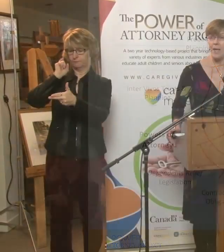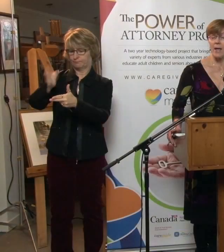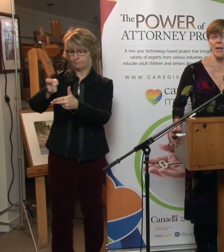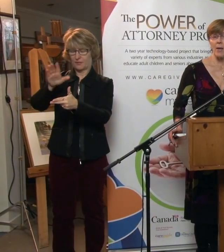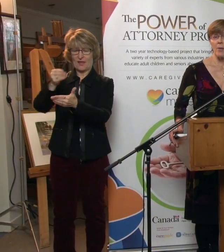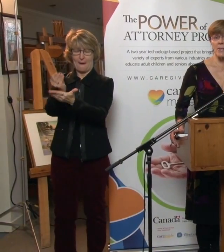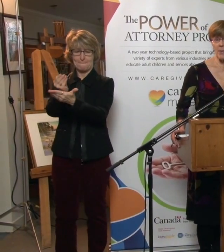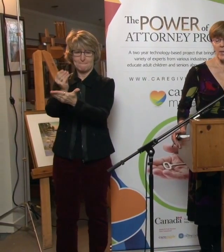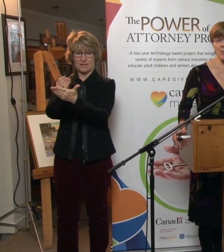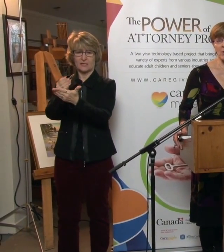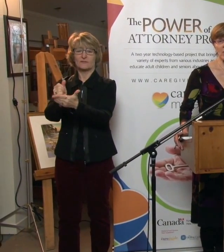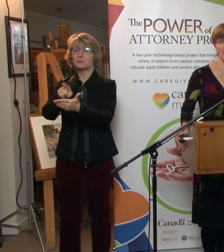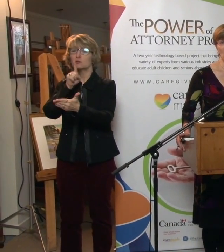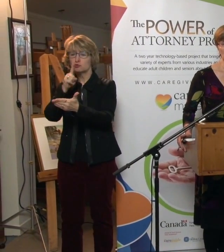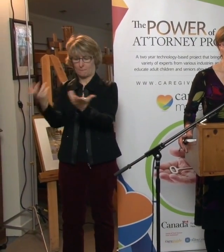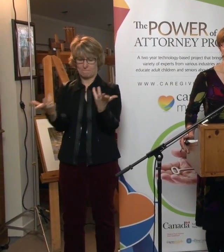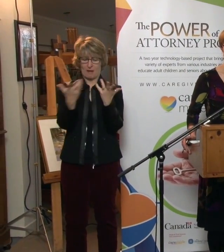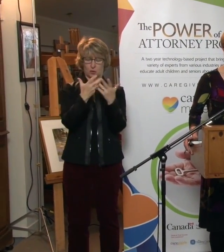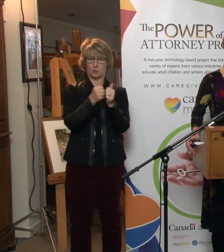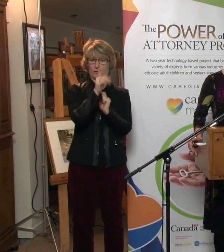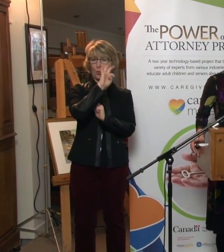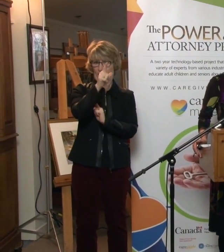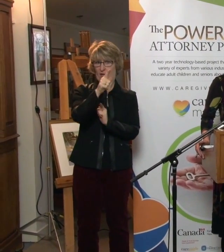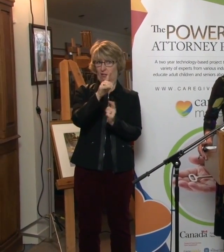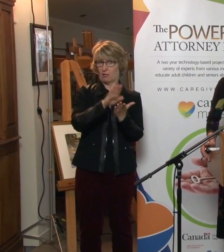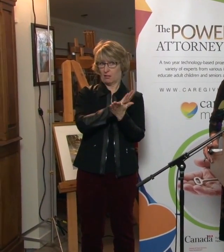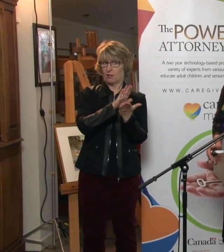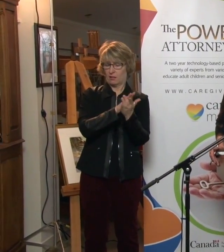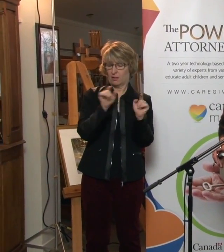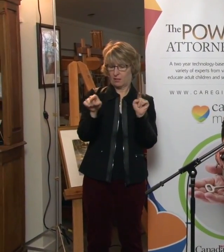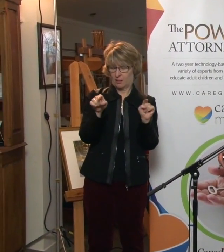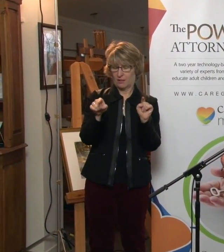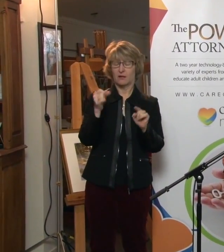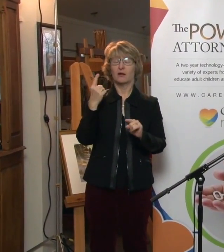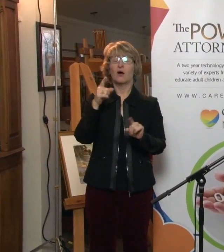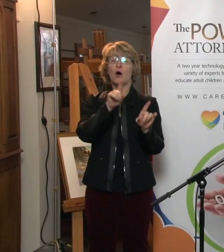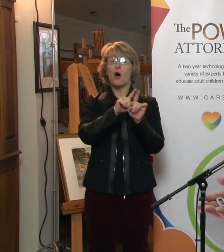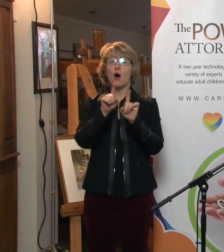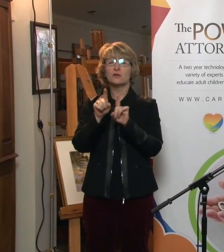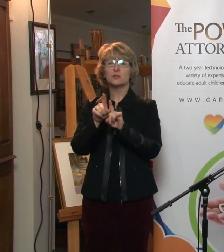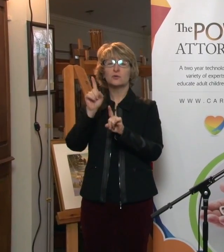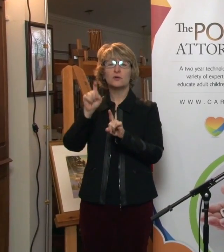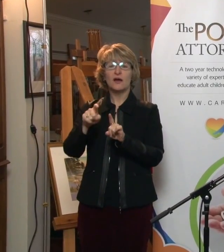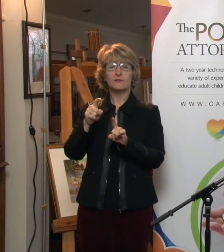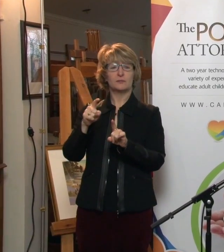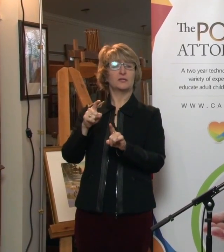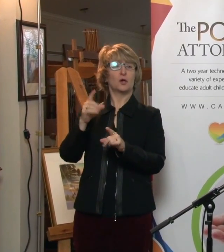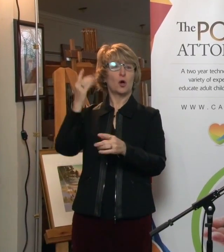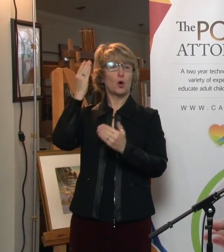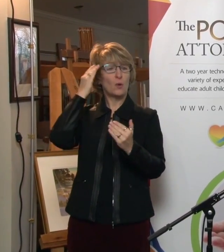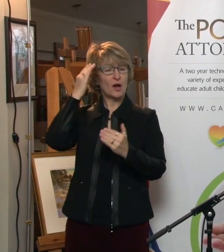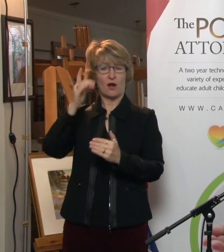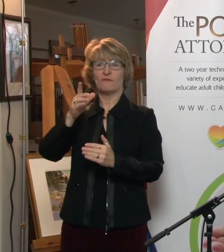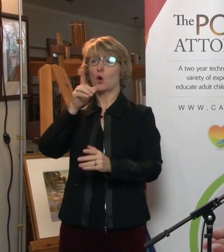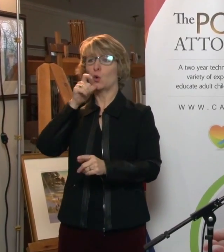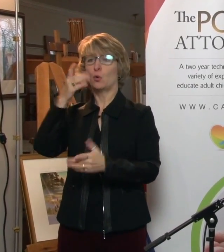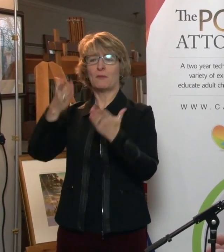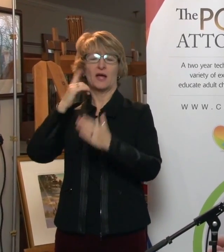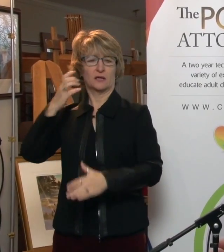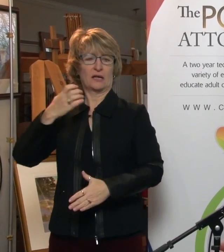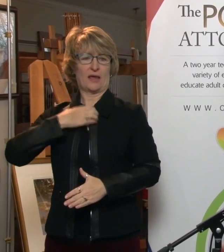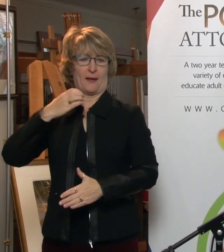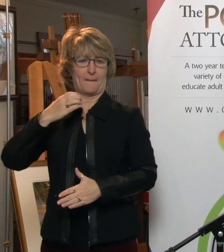will. Some people also need to be concerned about potential claimants for their estate. So in Canada,